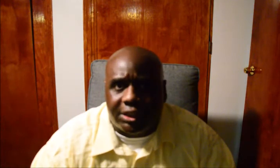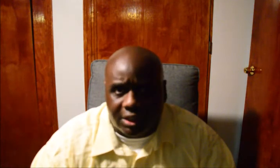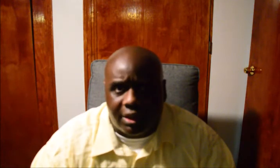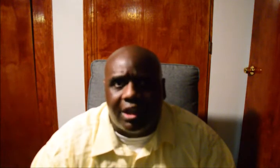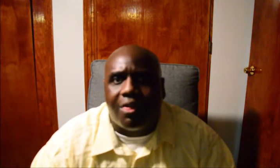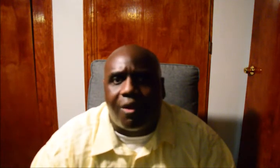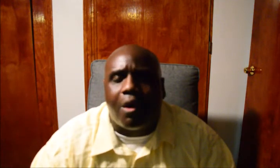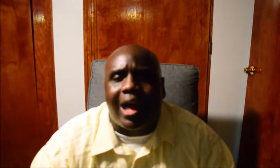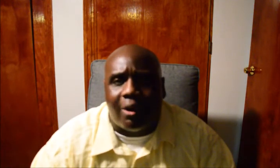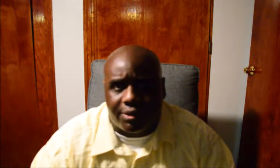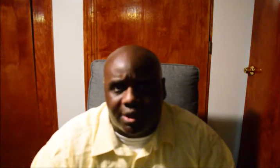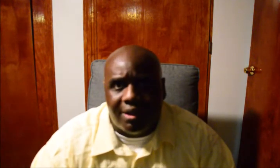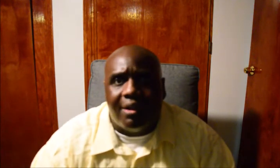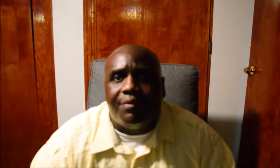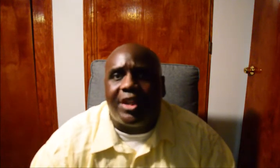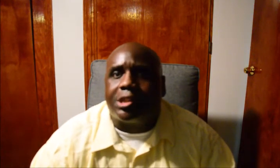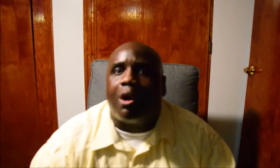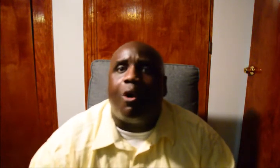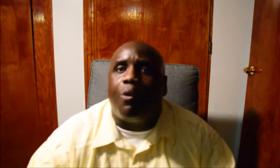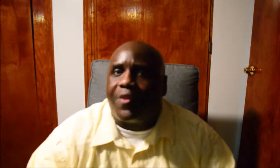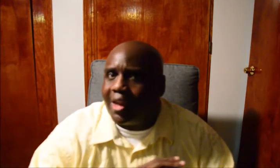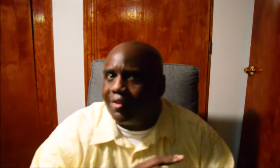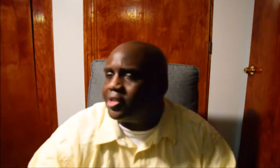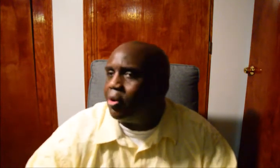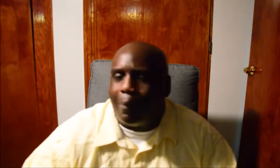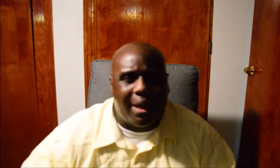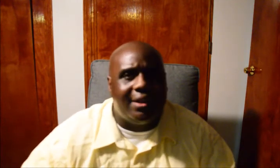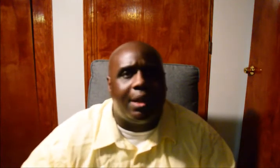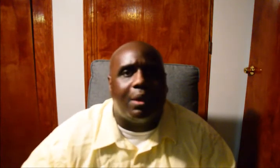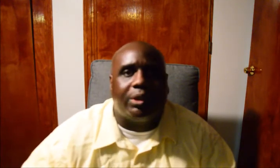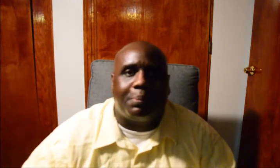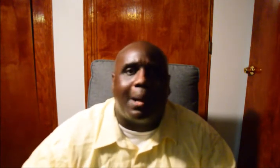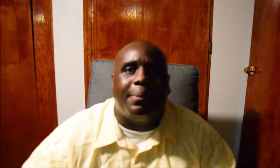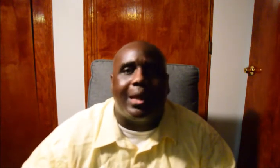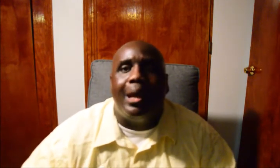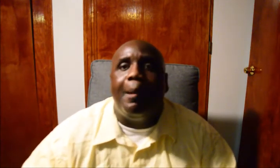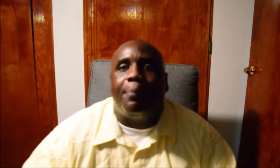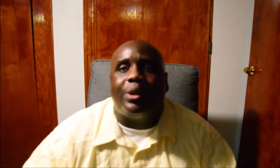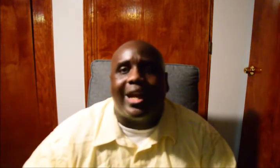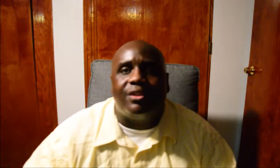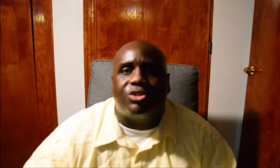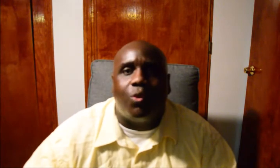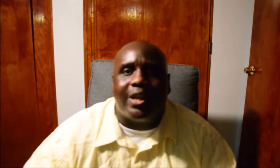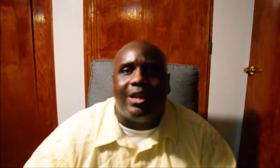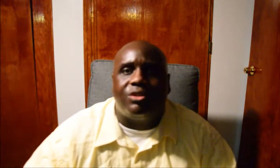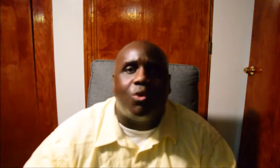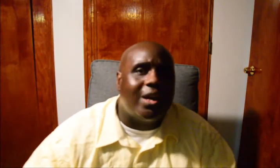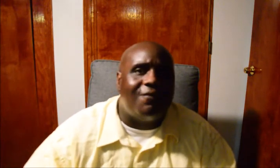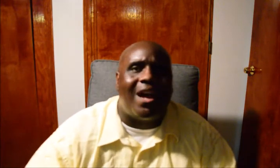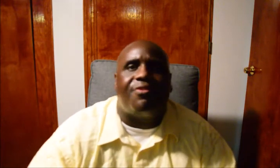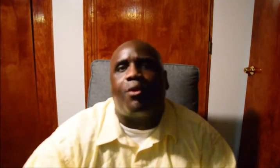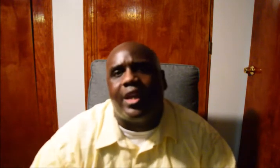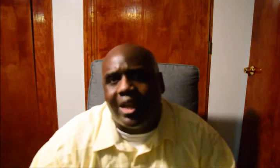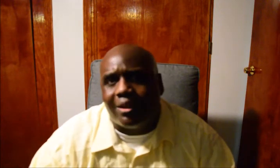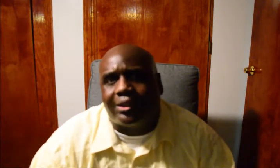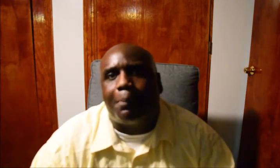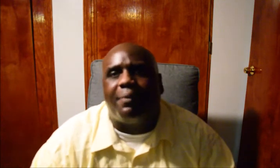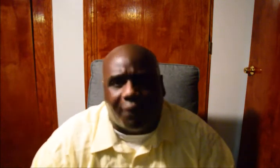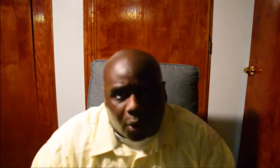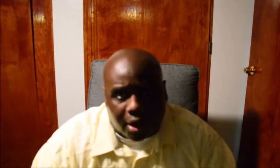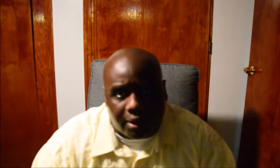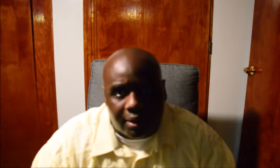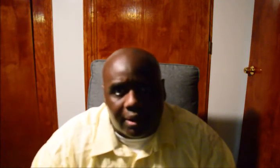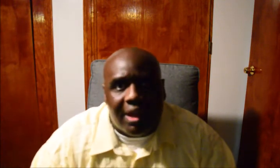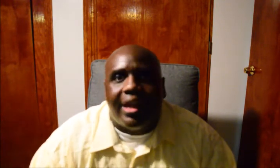strategically thought out. This whole thing of this whole pandemic was probably planned 20, 25, 30 years